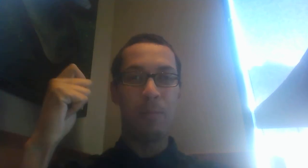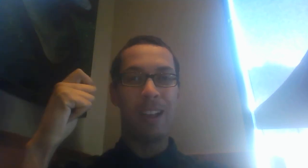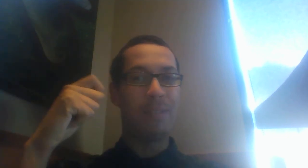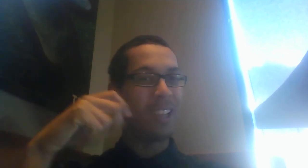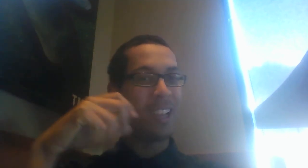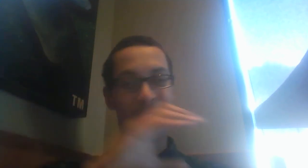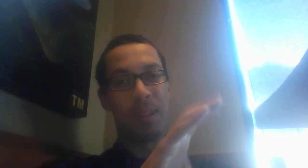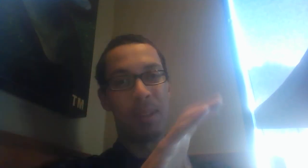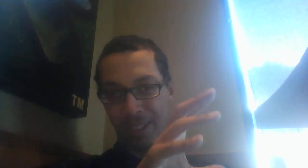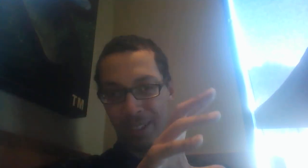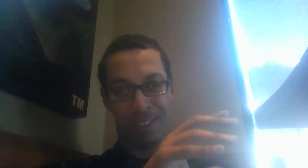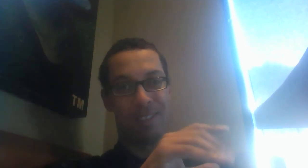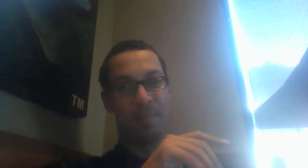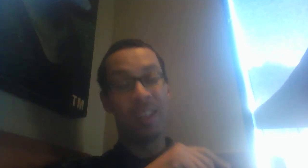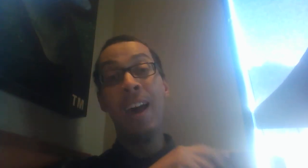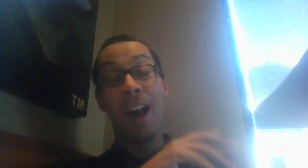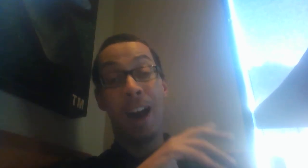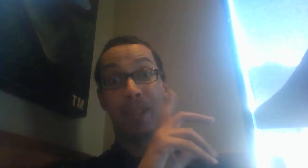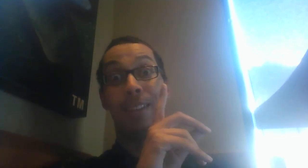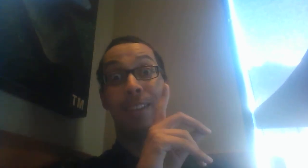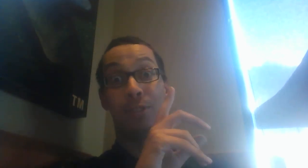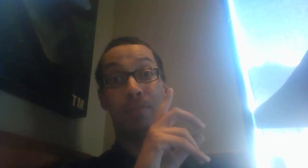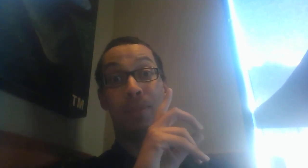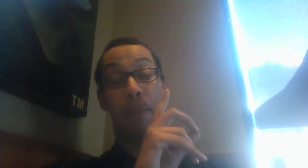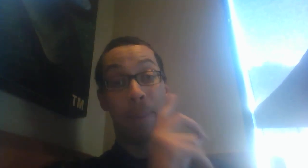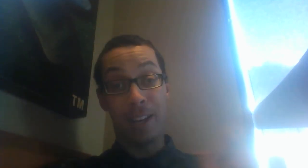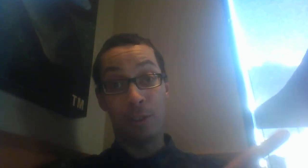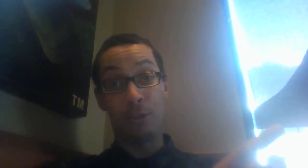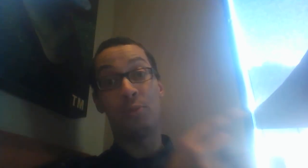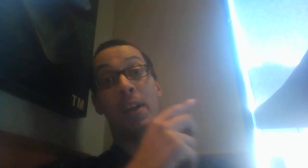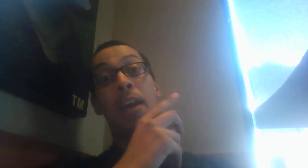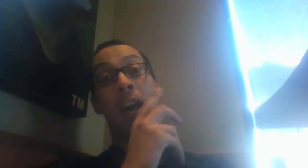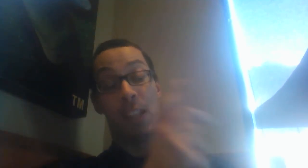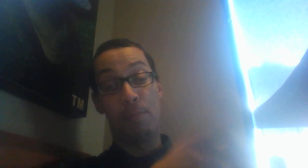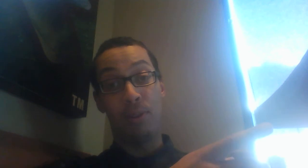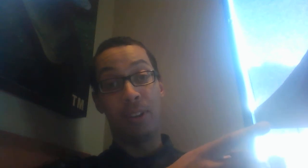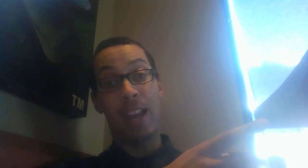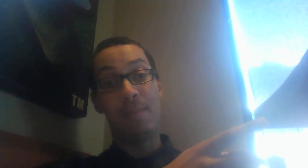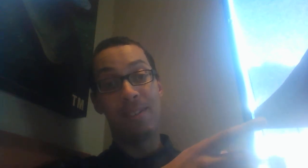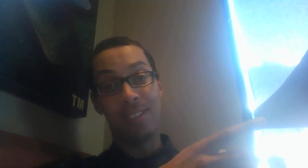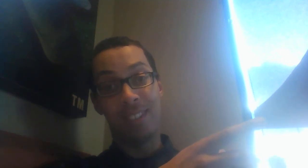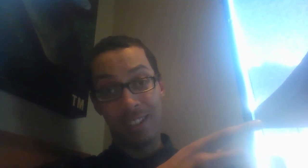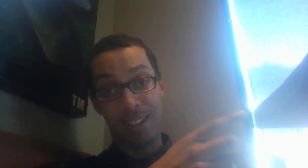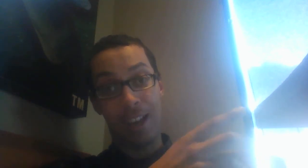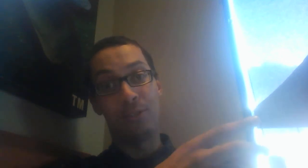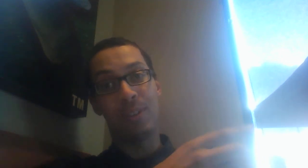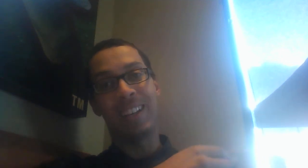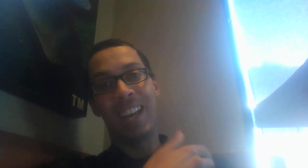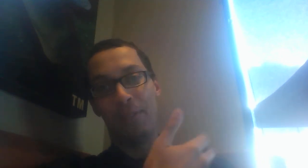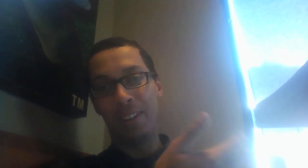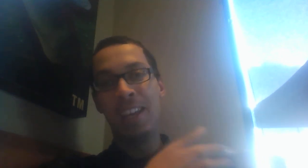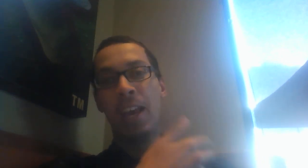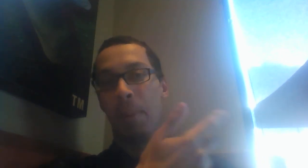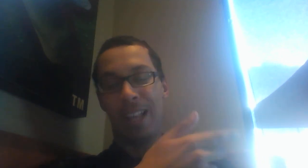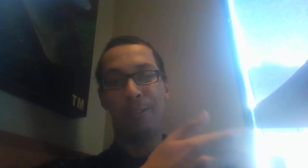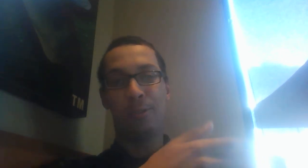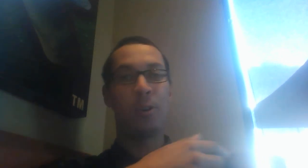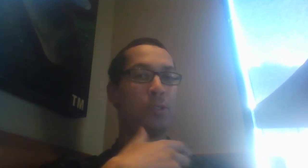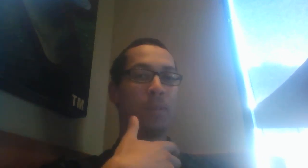alive. I liked some of the Britishisms. I'm glad they also played Big Country and The Proclaimers in the soundtrack. It gave it a of that Scottish feel,